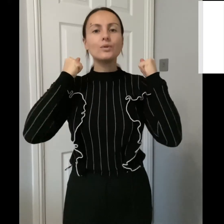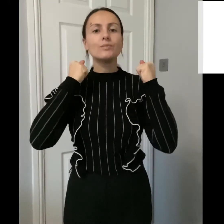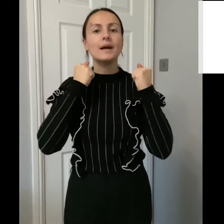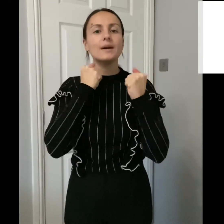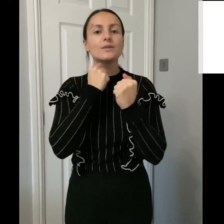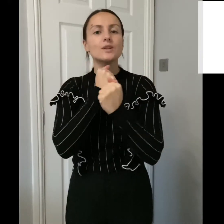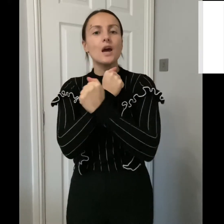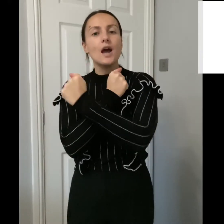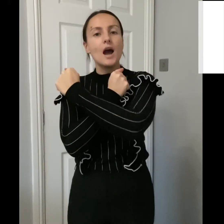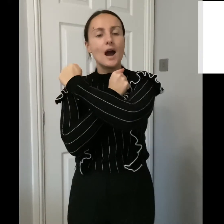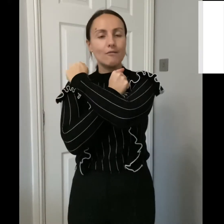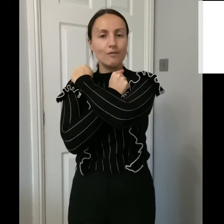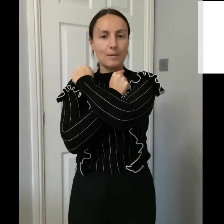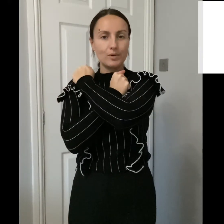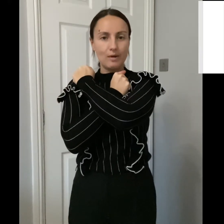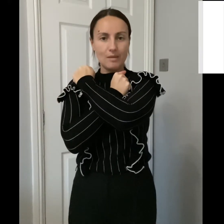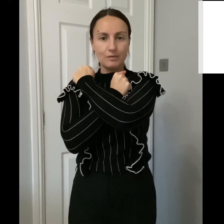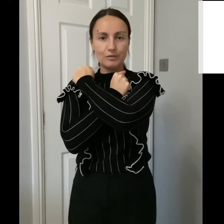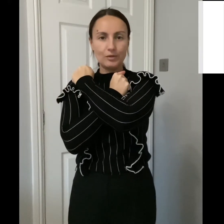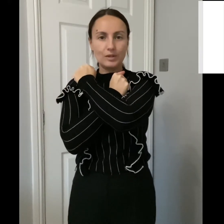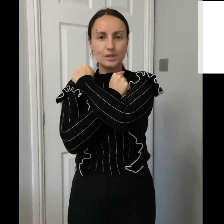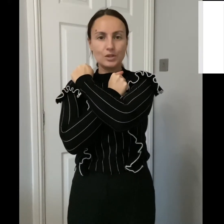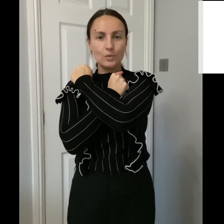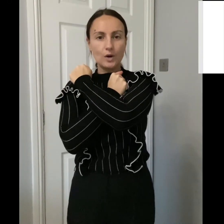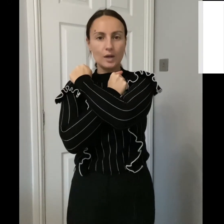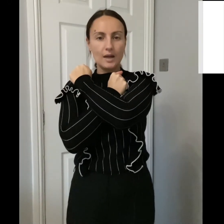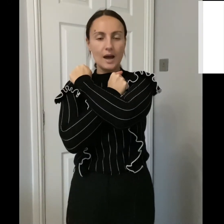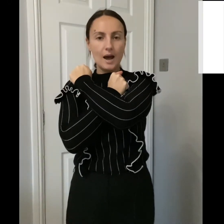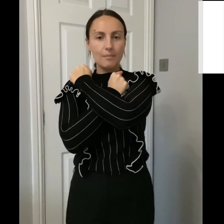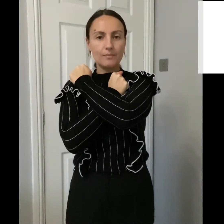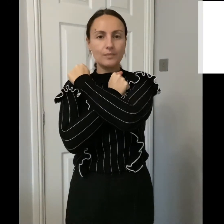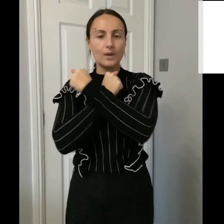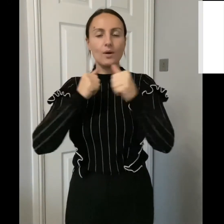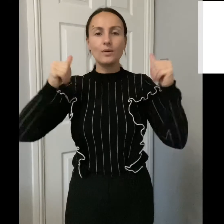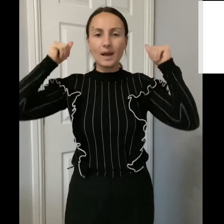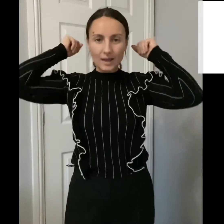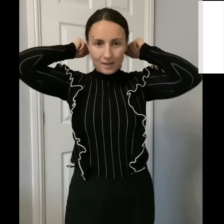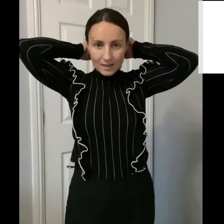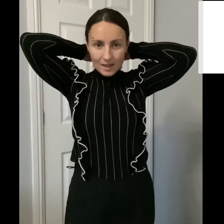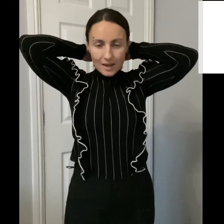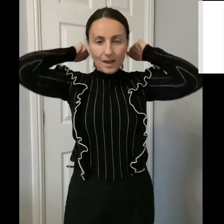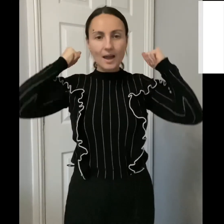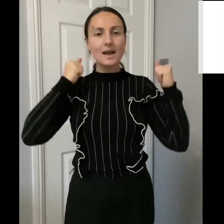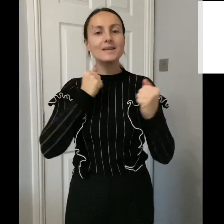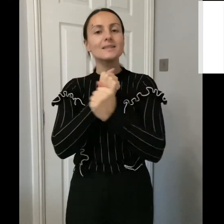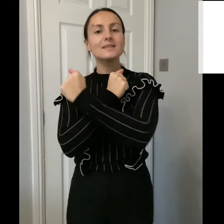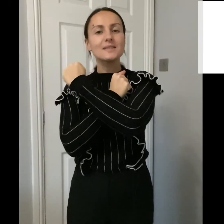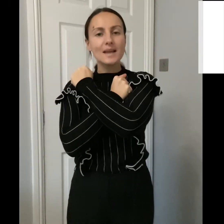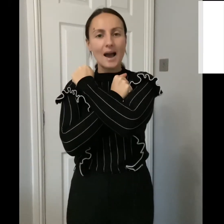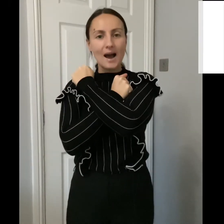round and wrap your arm in front this is your working arm okay scarf